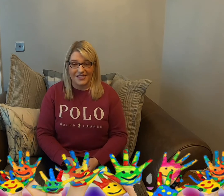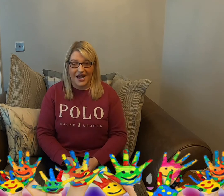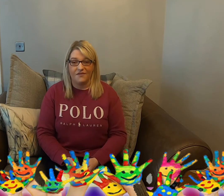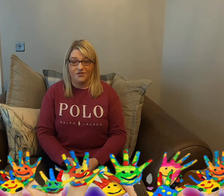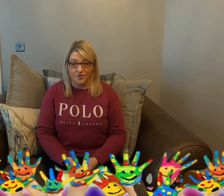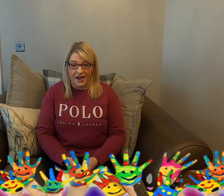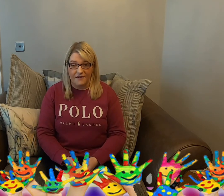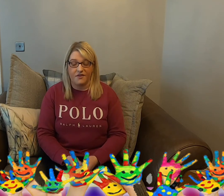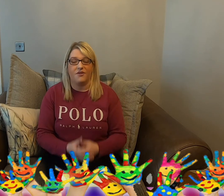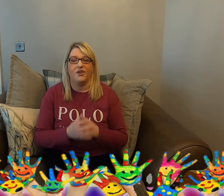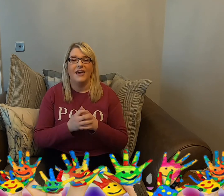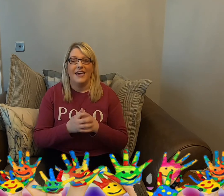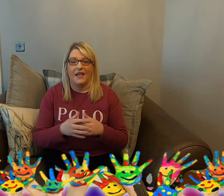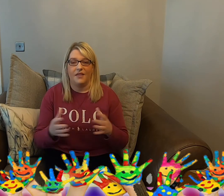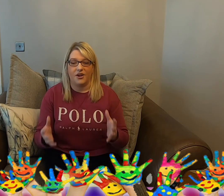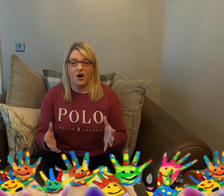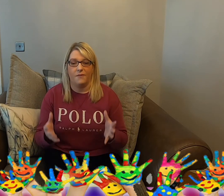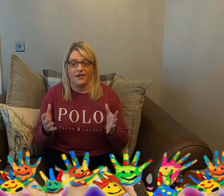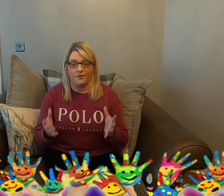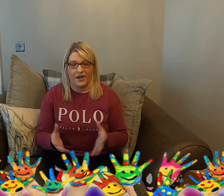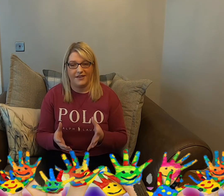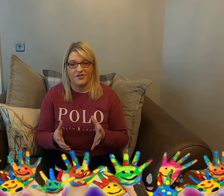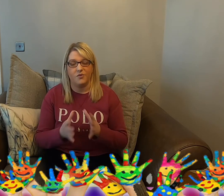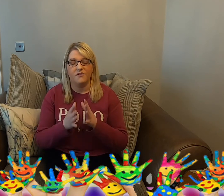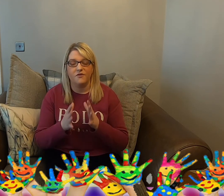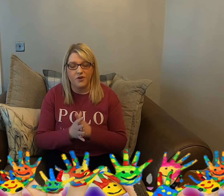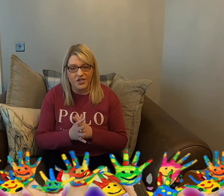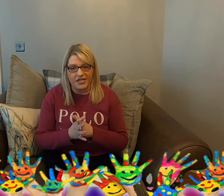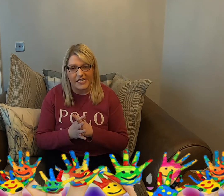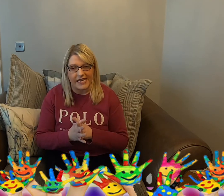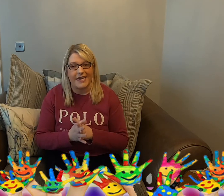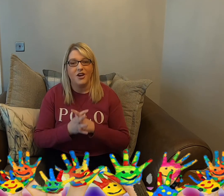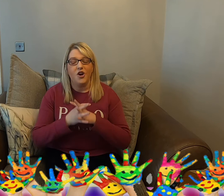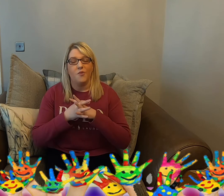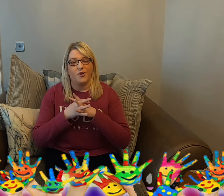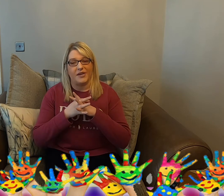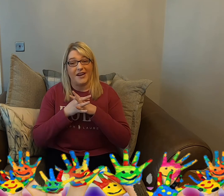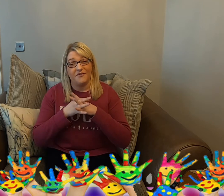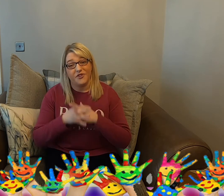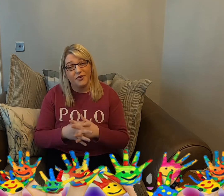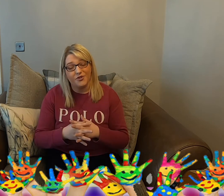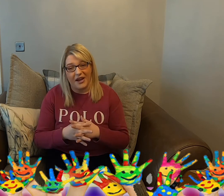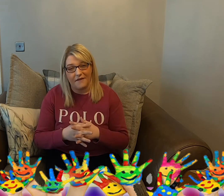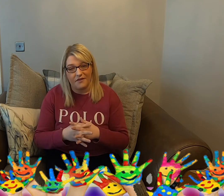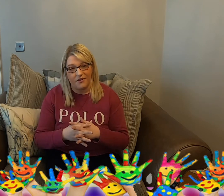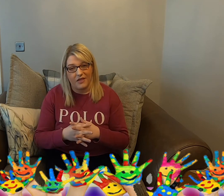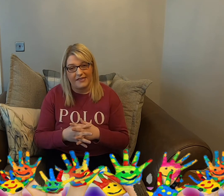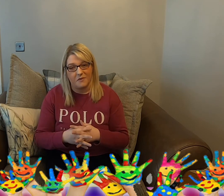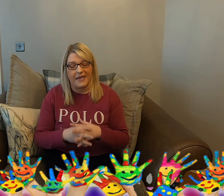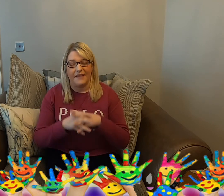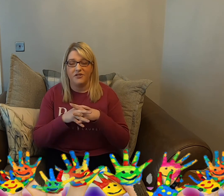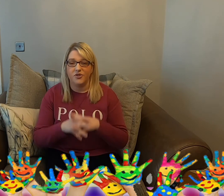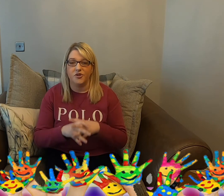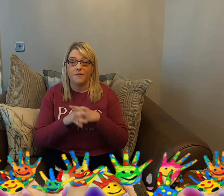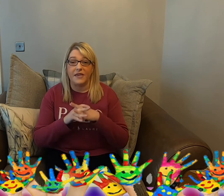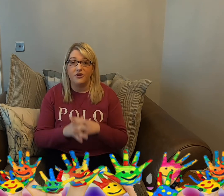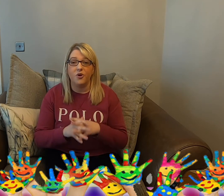to have a drive-through in the coming weeks. So unfortunately, we're going to have no drive-through this week and there's going to be no